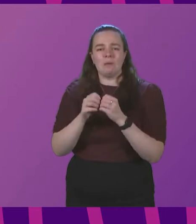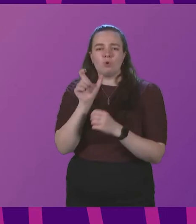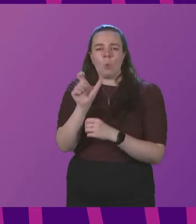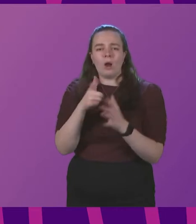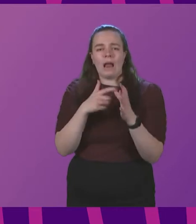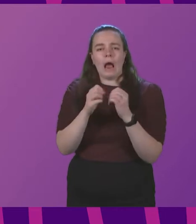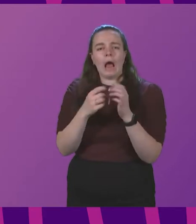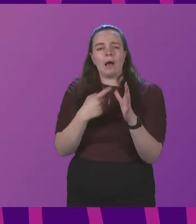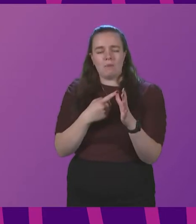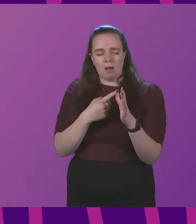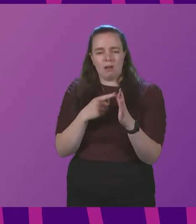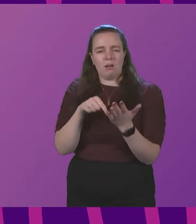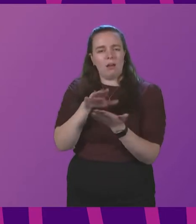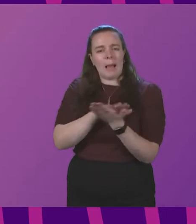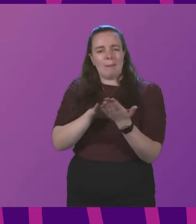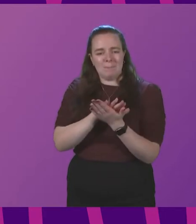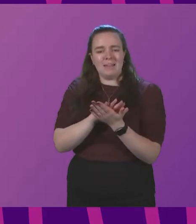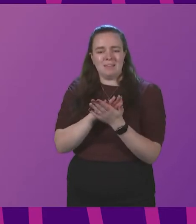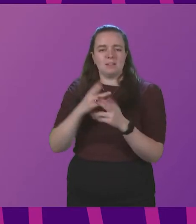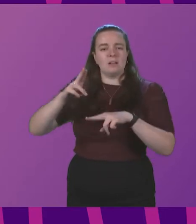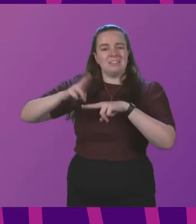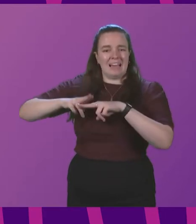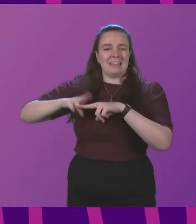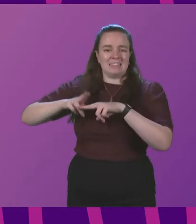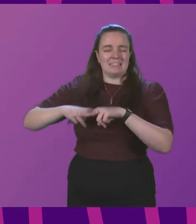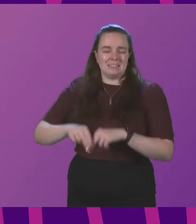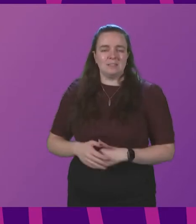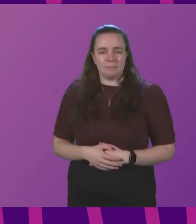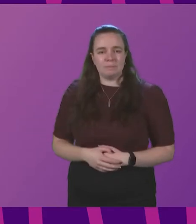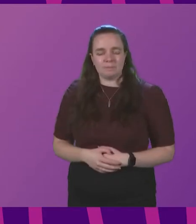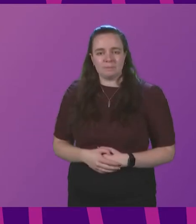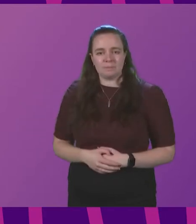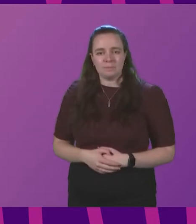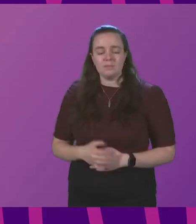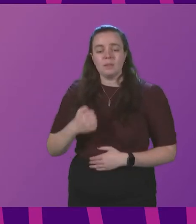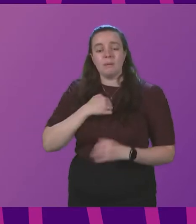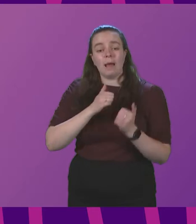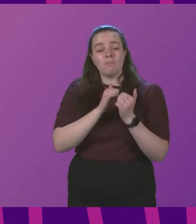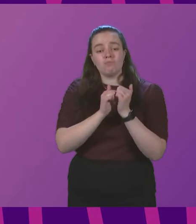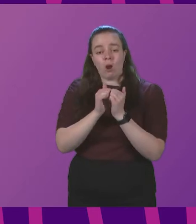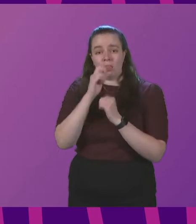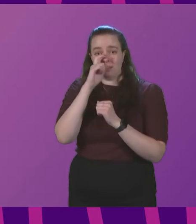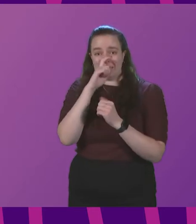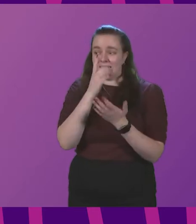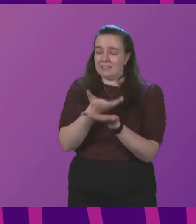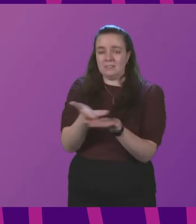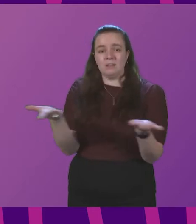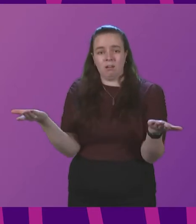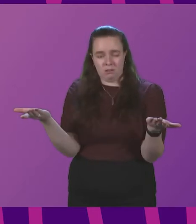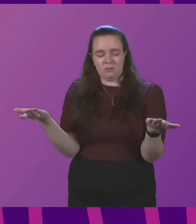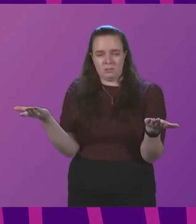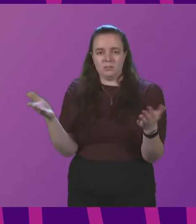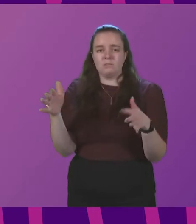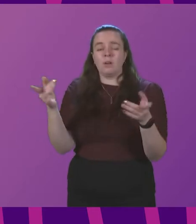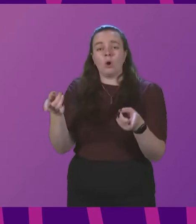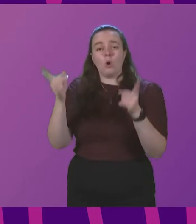which has interpreted as Papa or Daddy. My brothers and sisters of this chamber, may